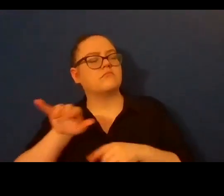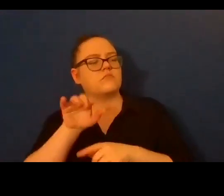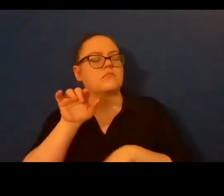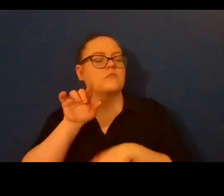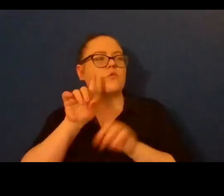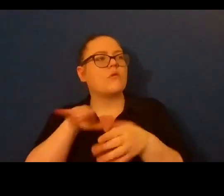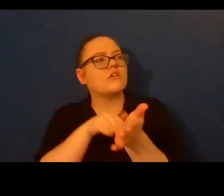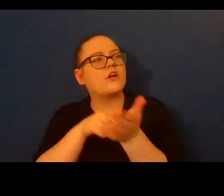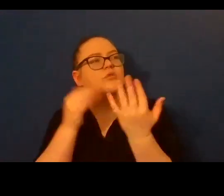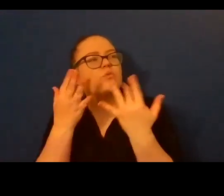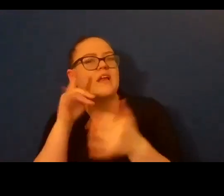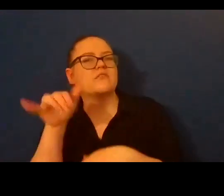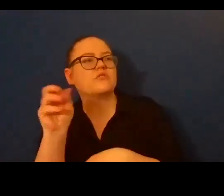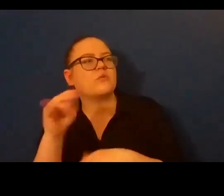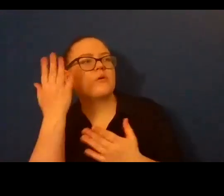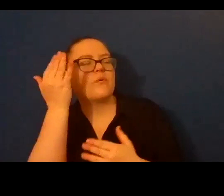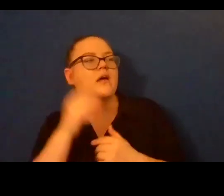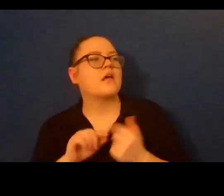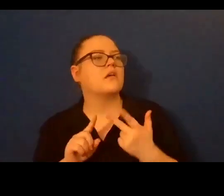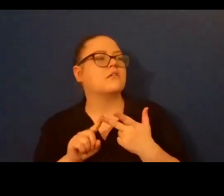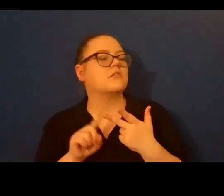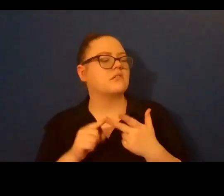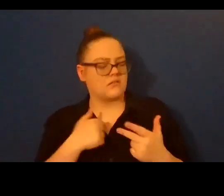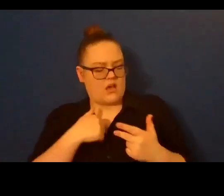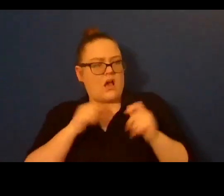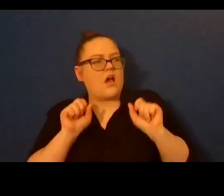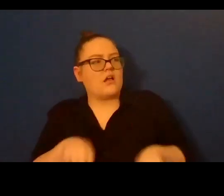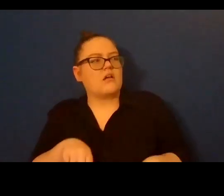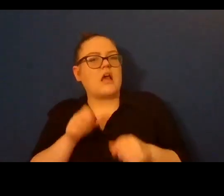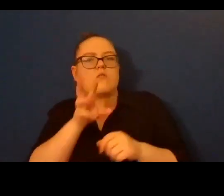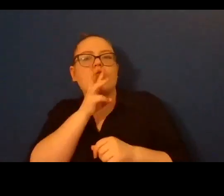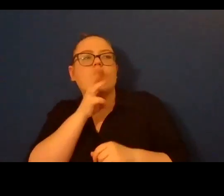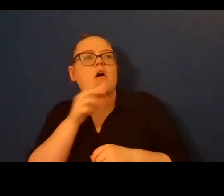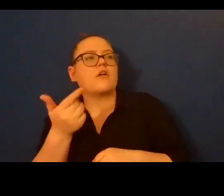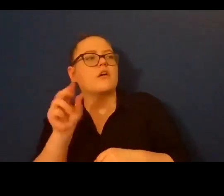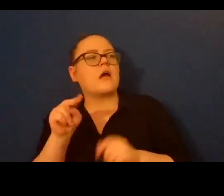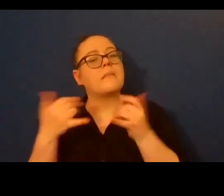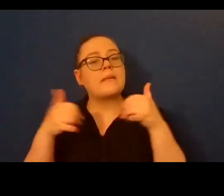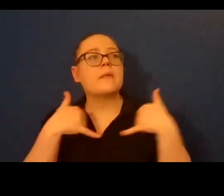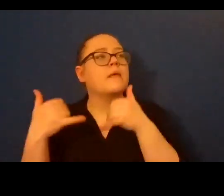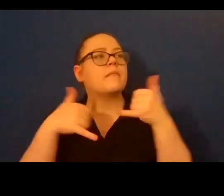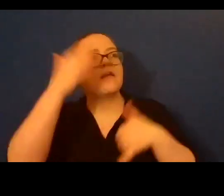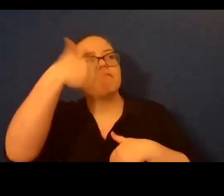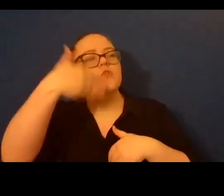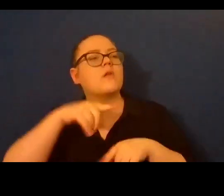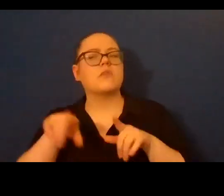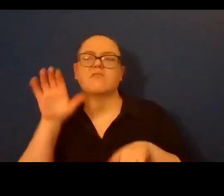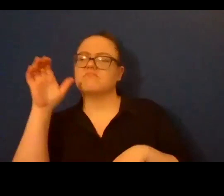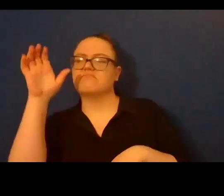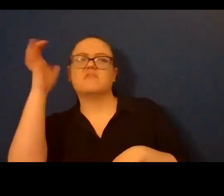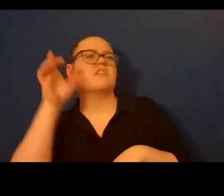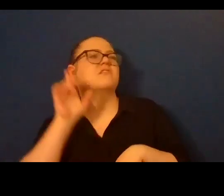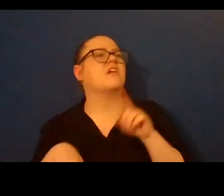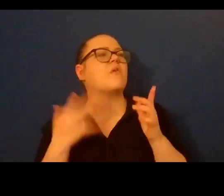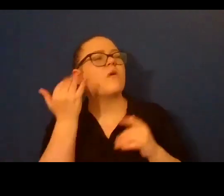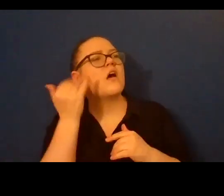What is treason? This time he asked if I had been scared. It already felt like another lifetime.